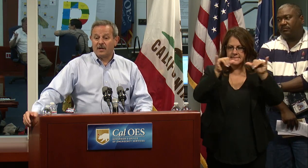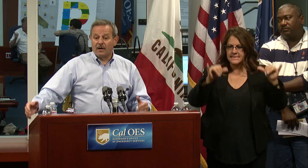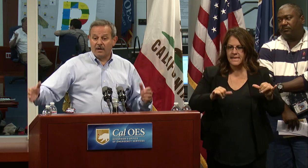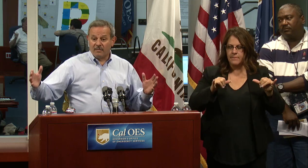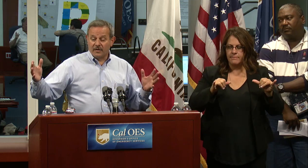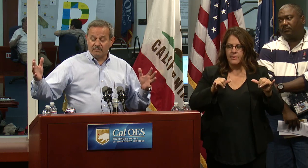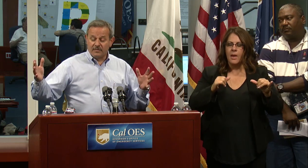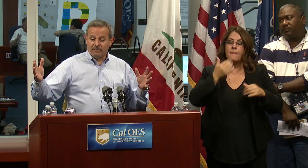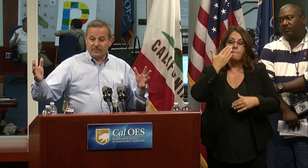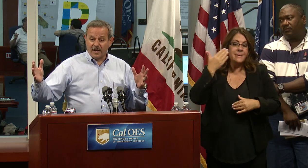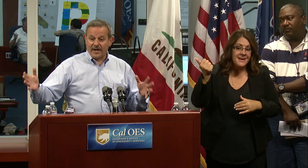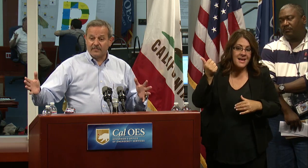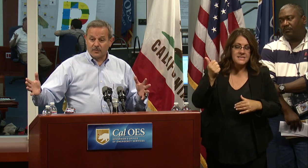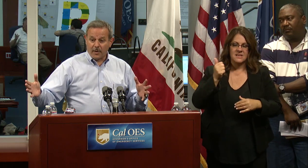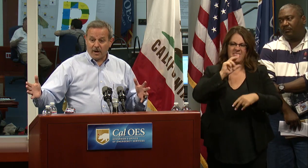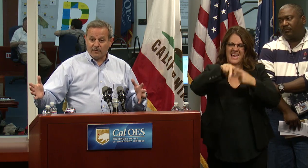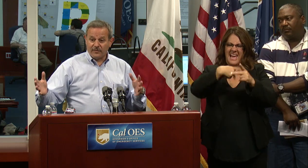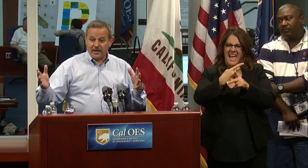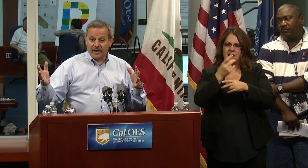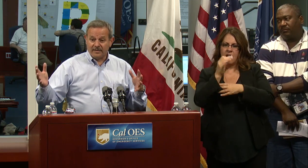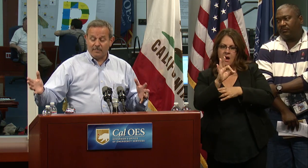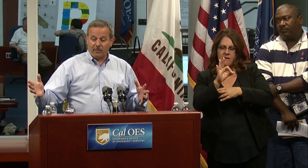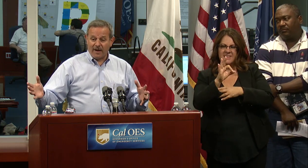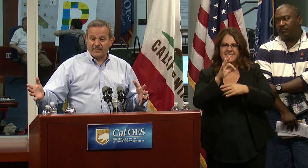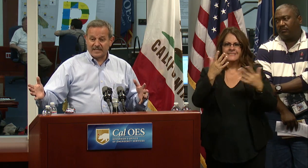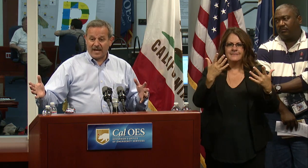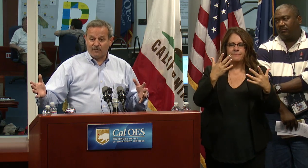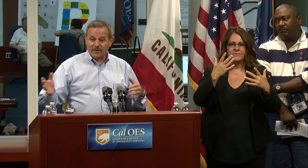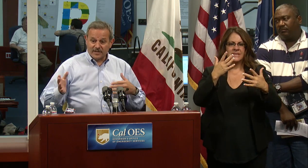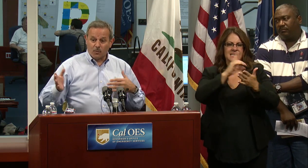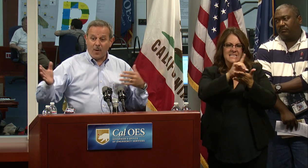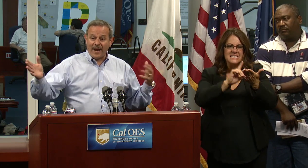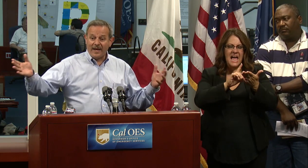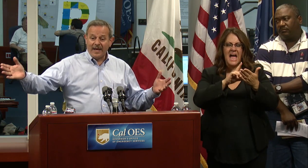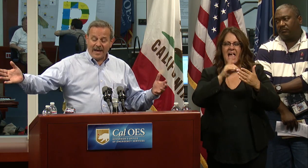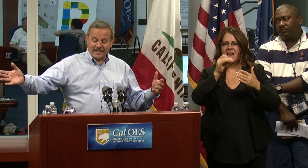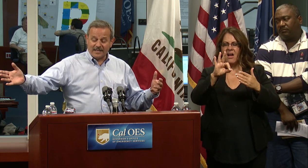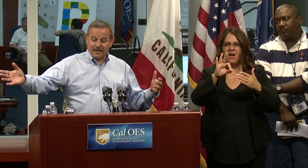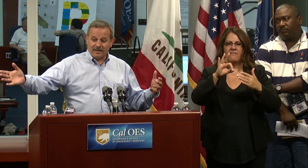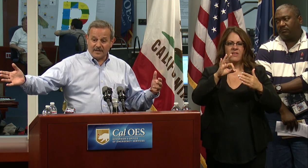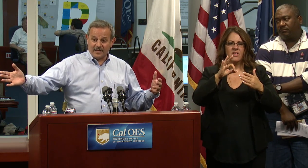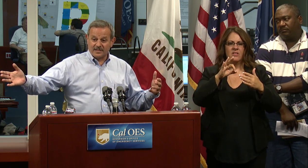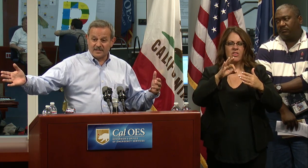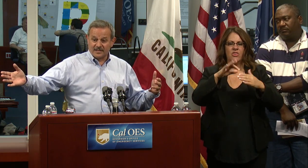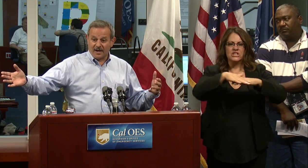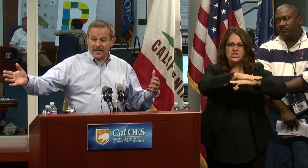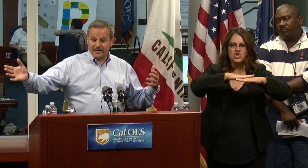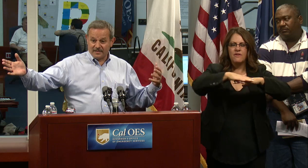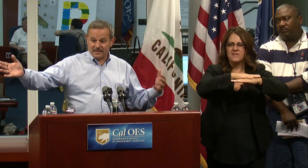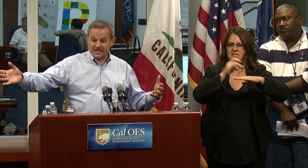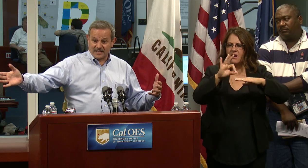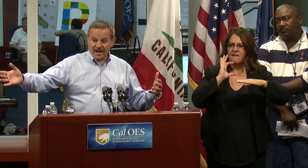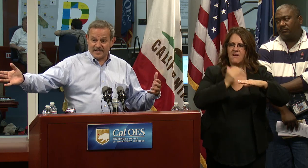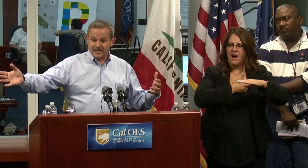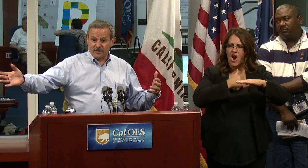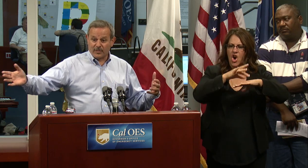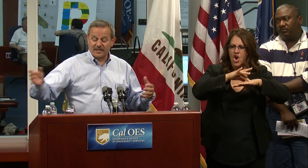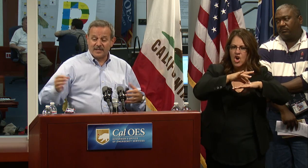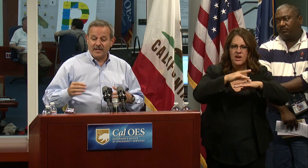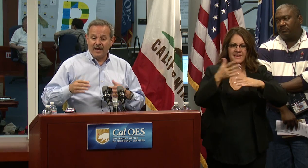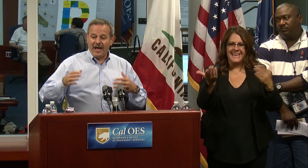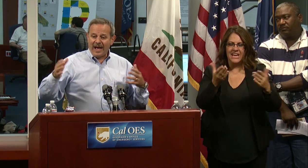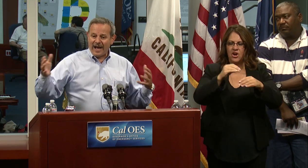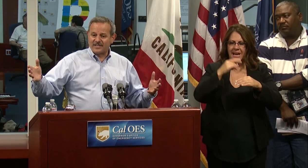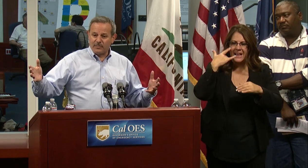because of the kind of topography and demographics California is, the way that it's designed, its size and